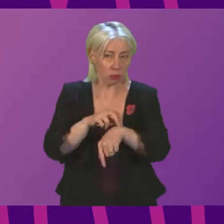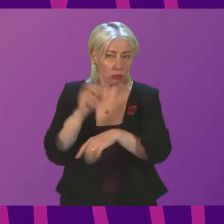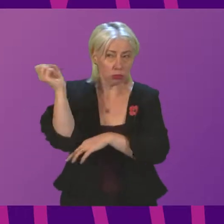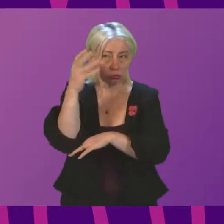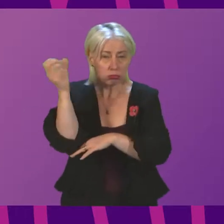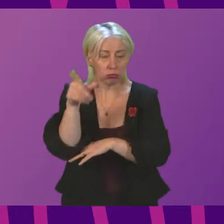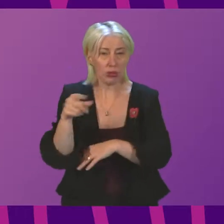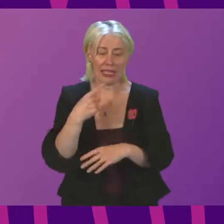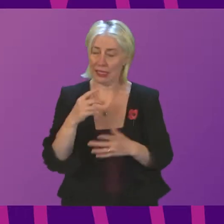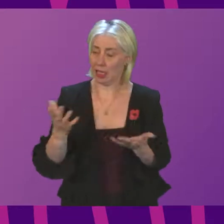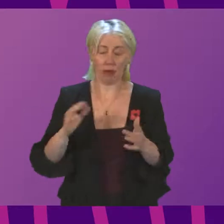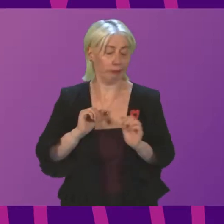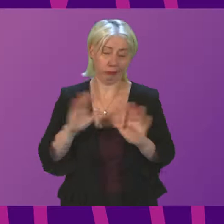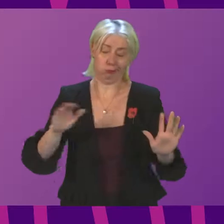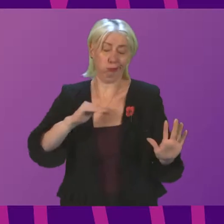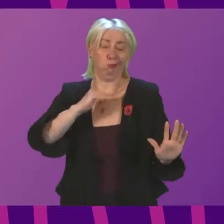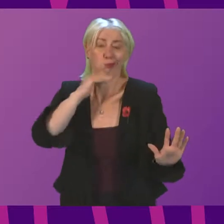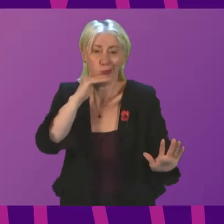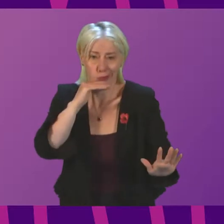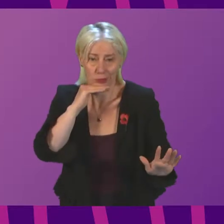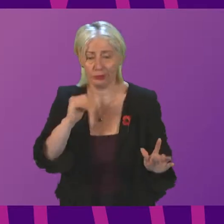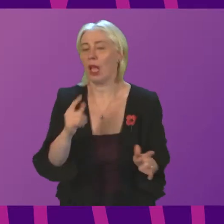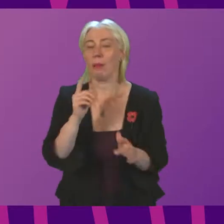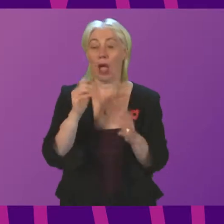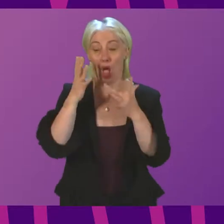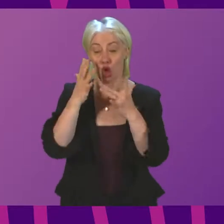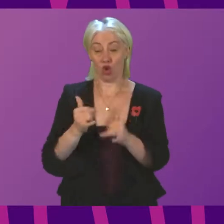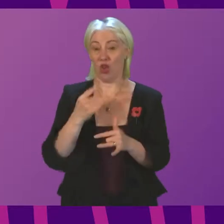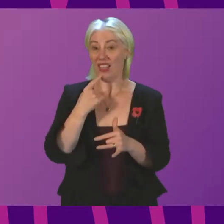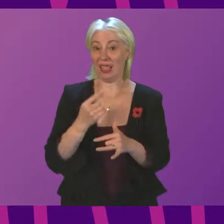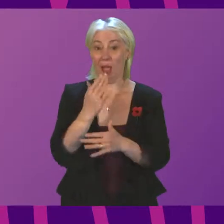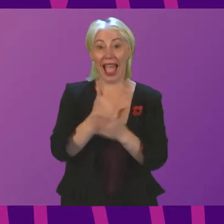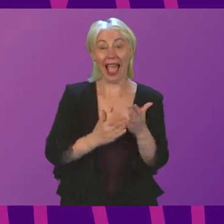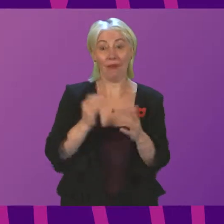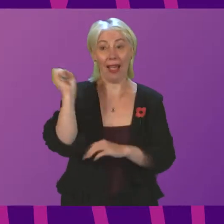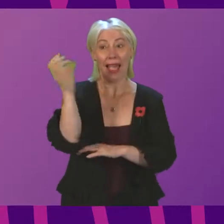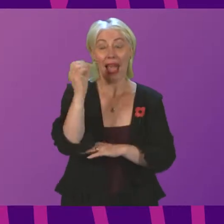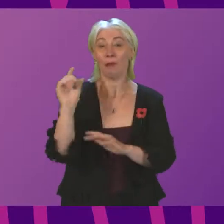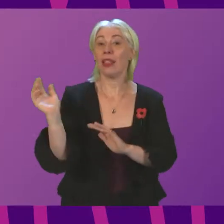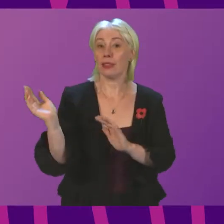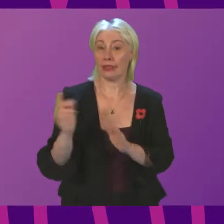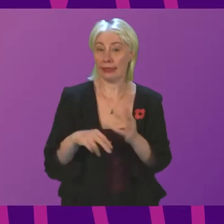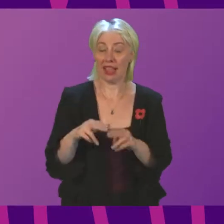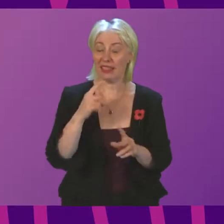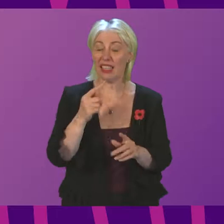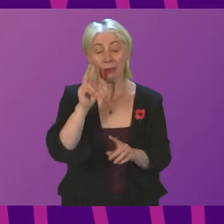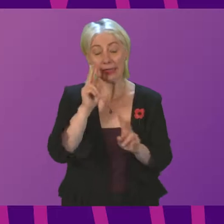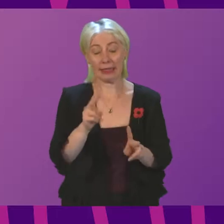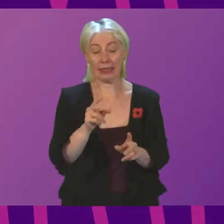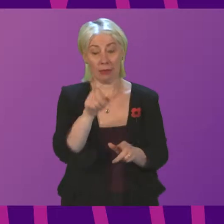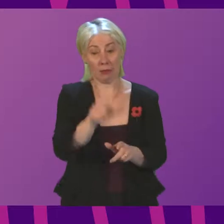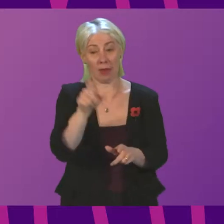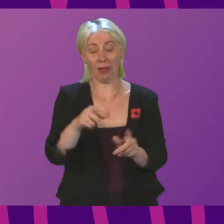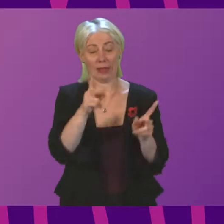breaking point. A survey found that more than half of ambulance staff here in Scotland have seen patients die or become